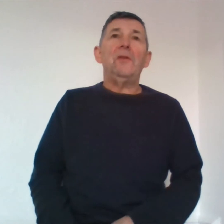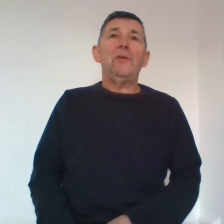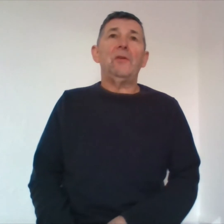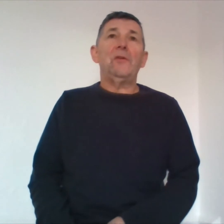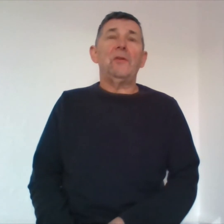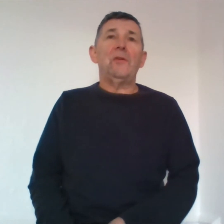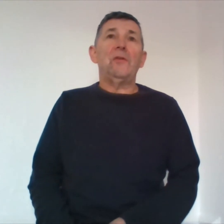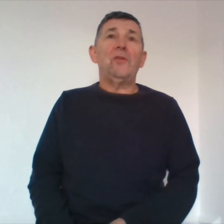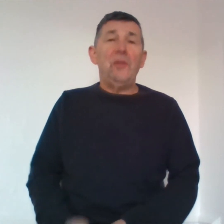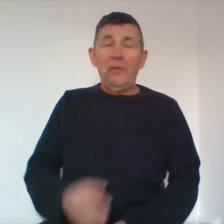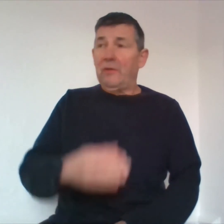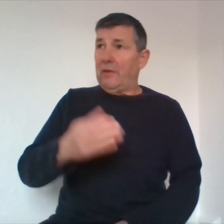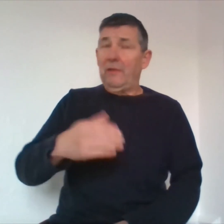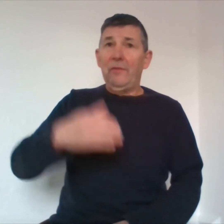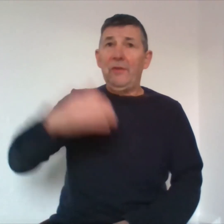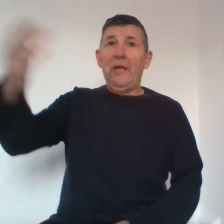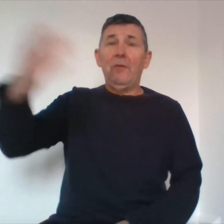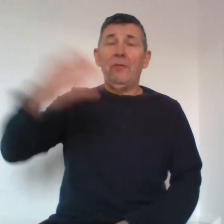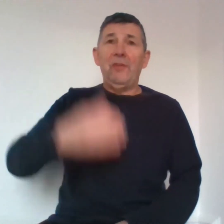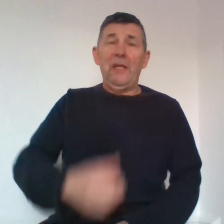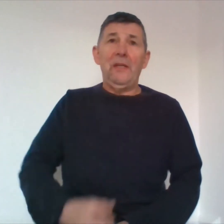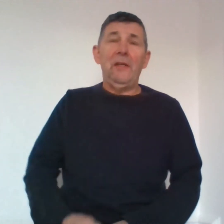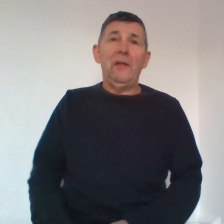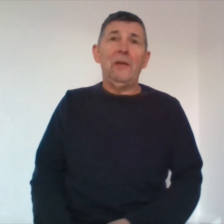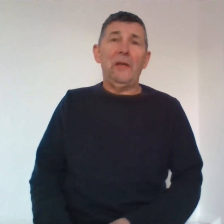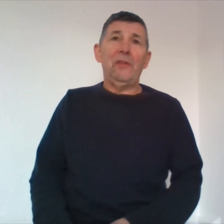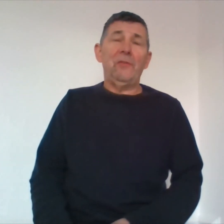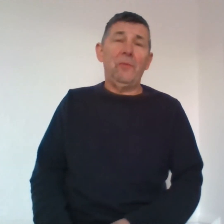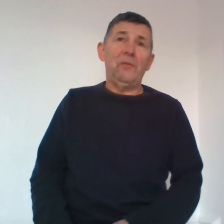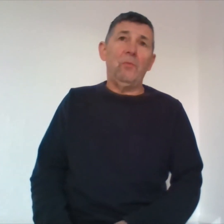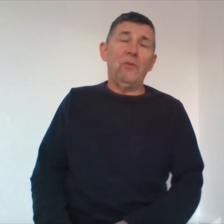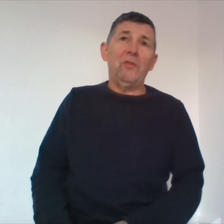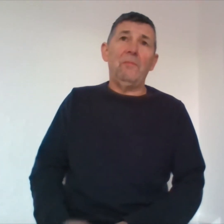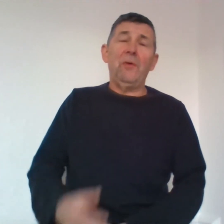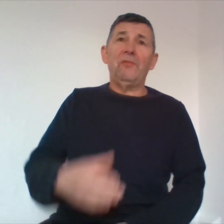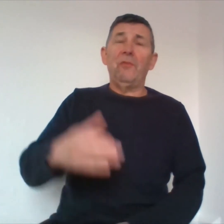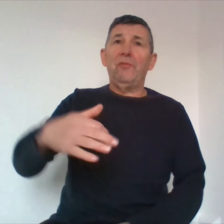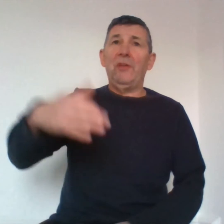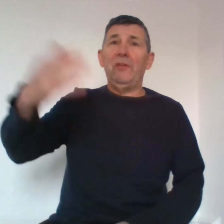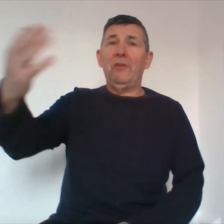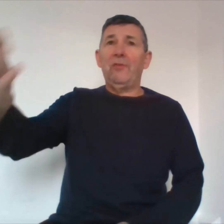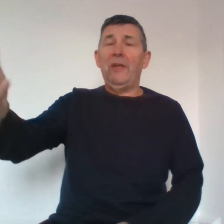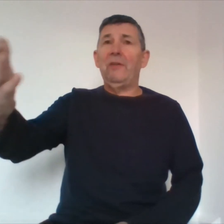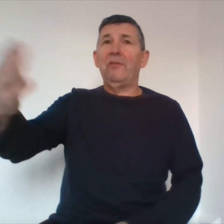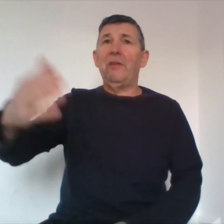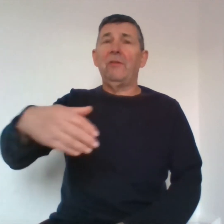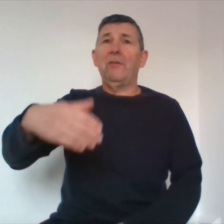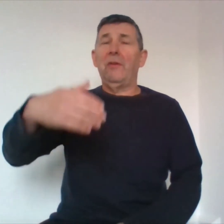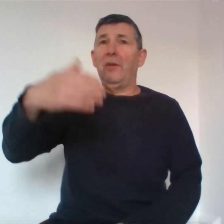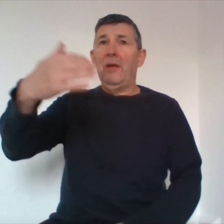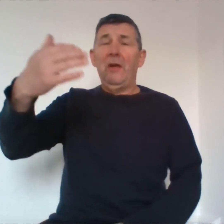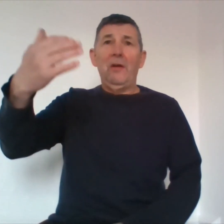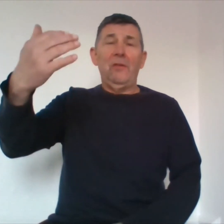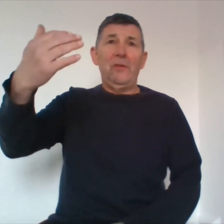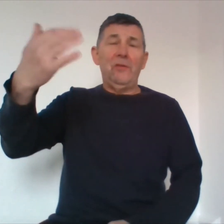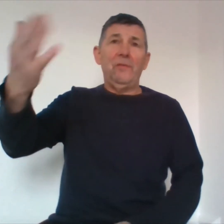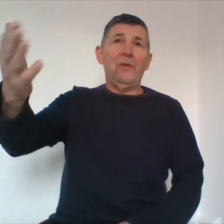and she every day goes in gets the bus walks to the bus goes into the training center of the the university